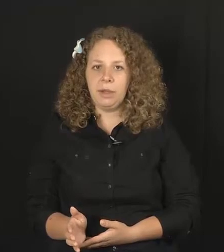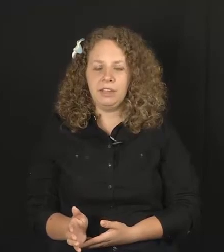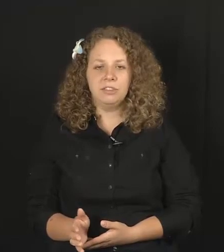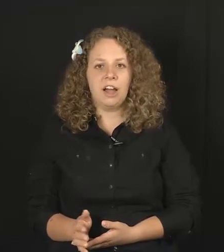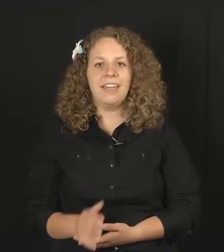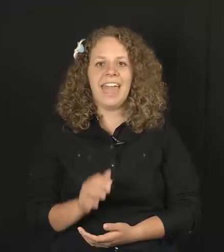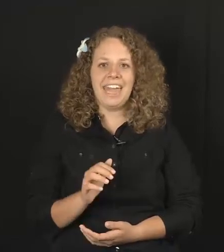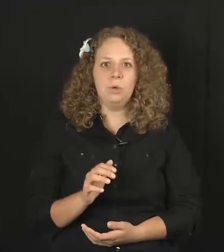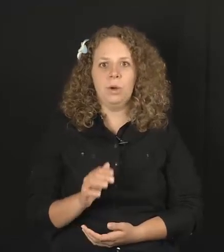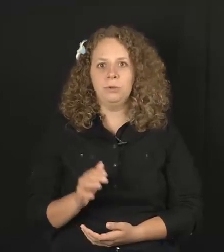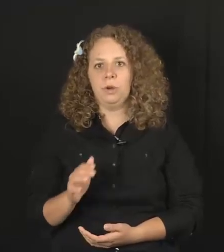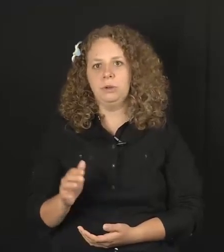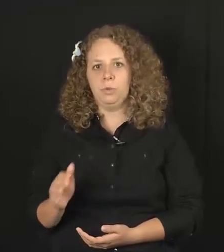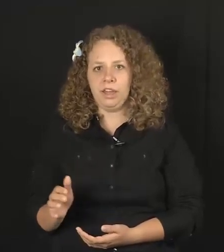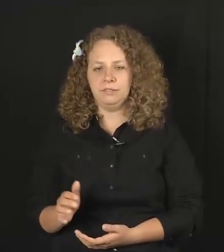way, not A111.